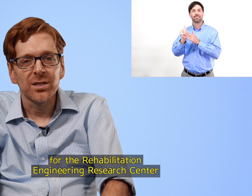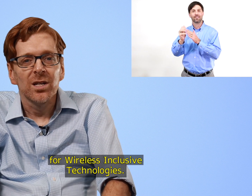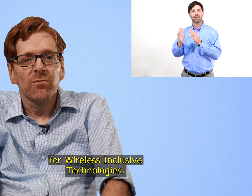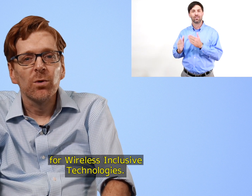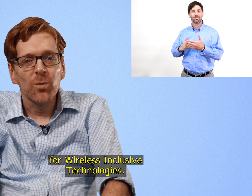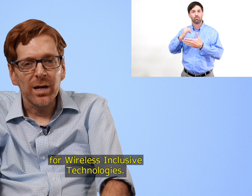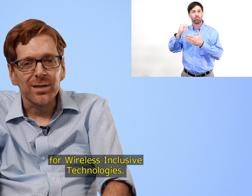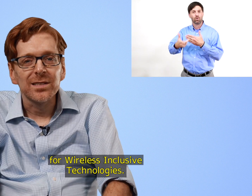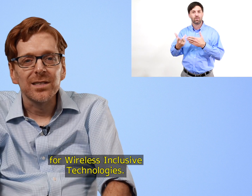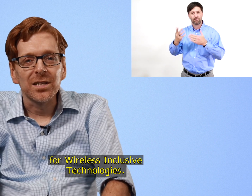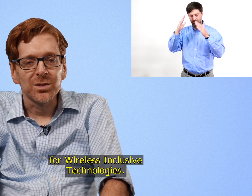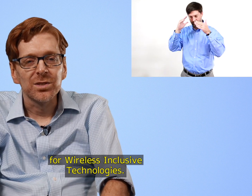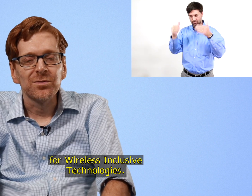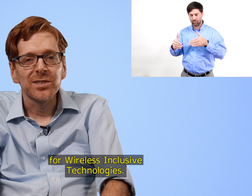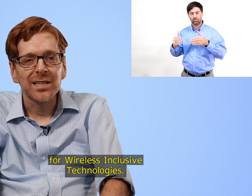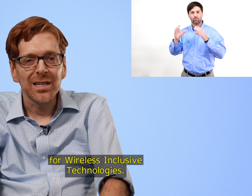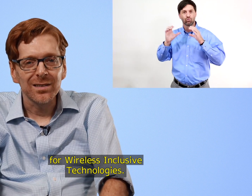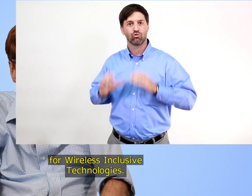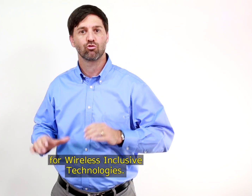for Wireless Inclusive Technologies.